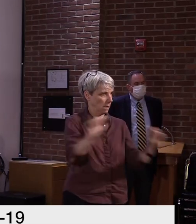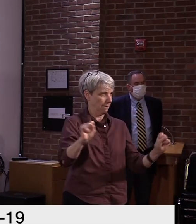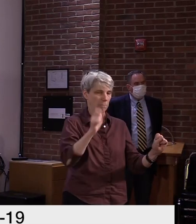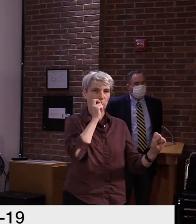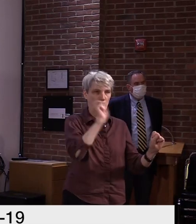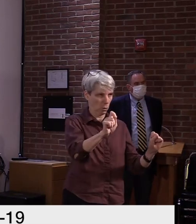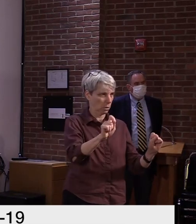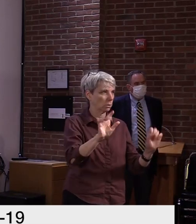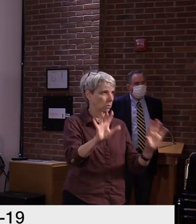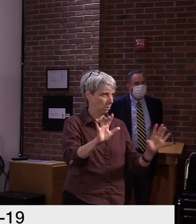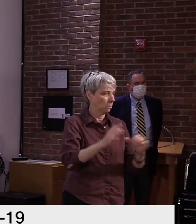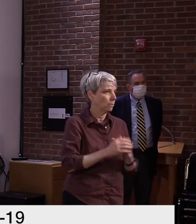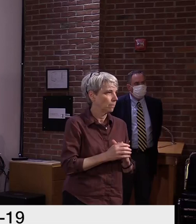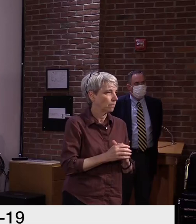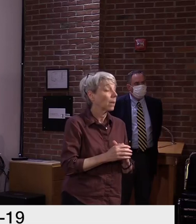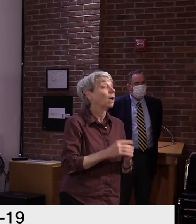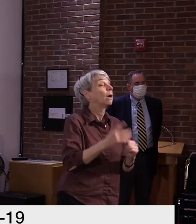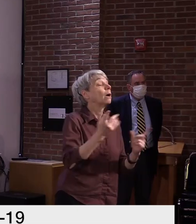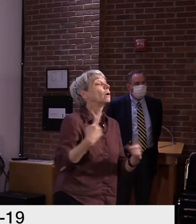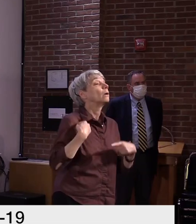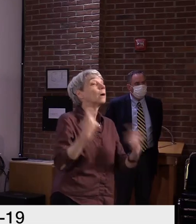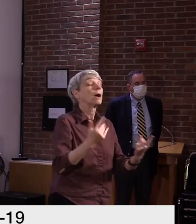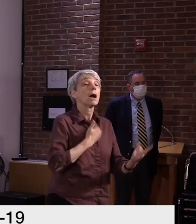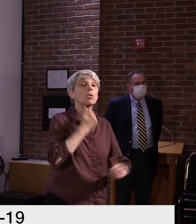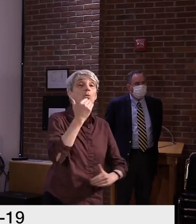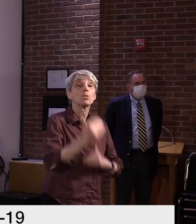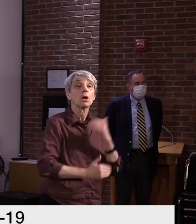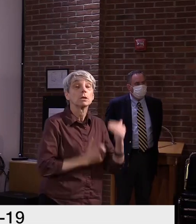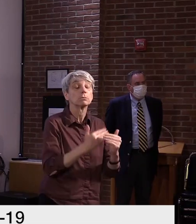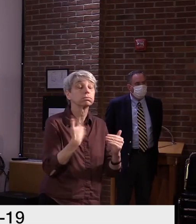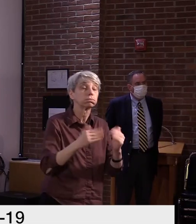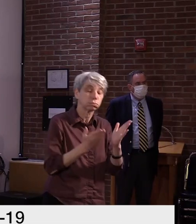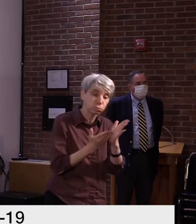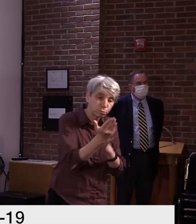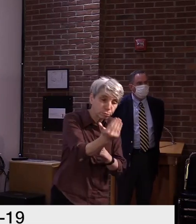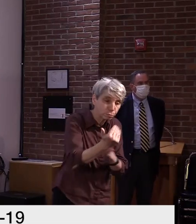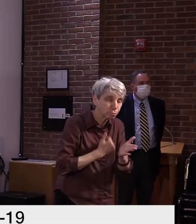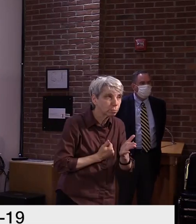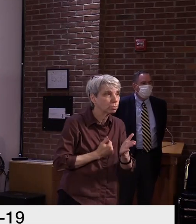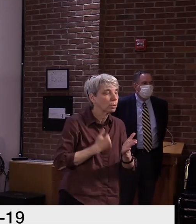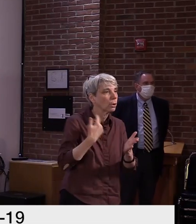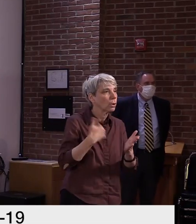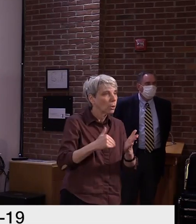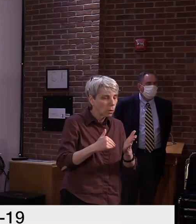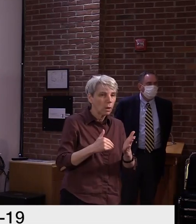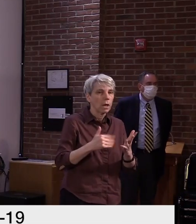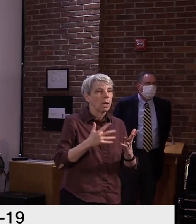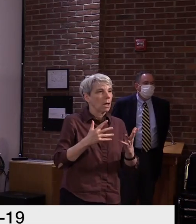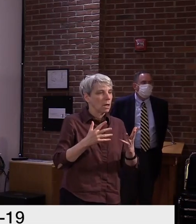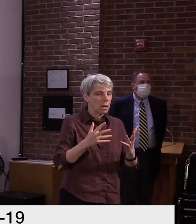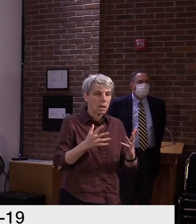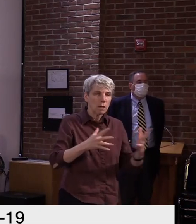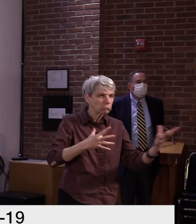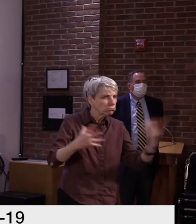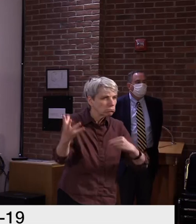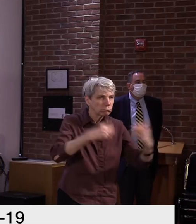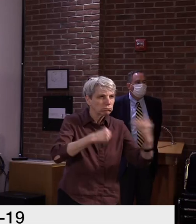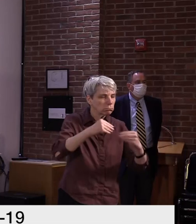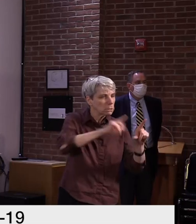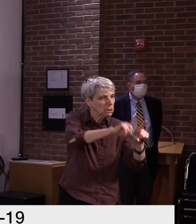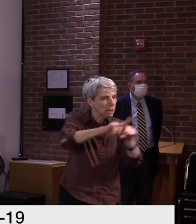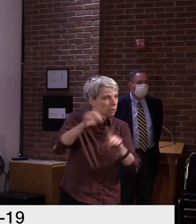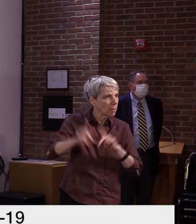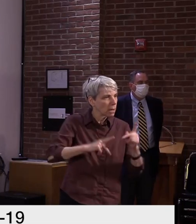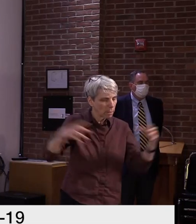The process we went through was comprehensive, thoughtful, and engaged a multi-disciplinary